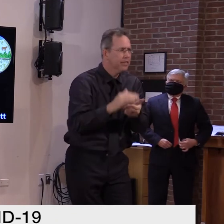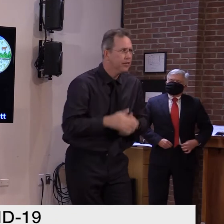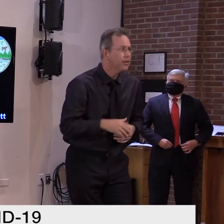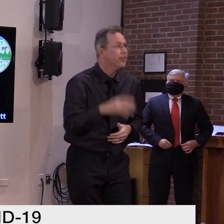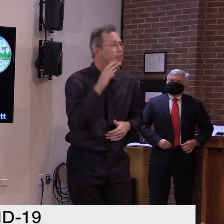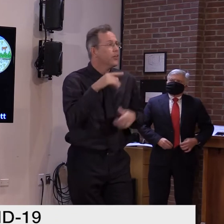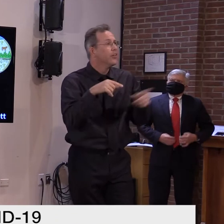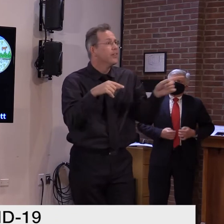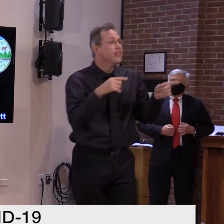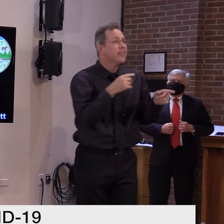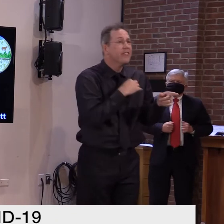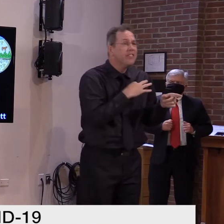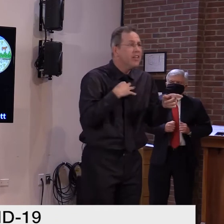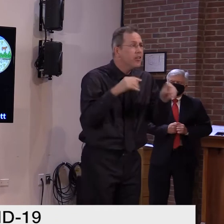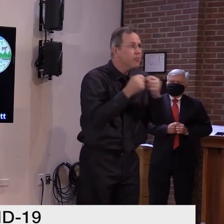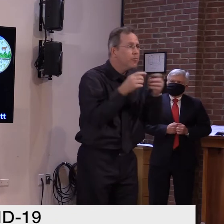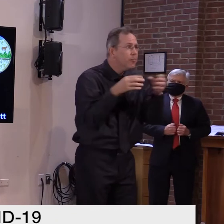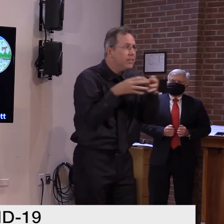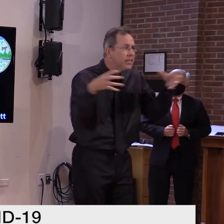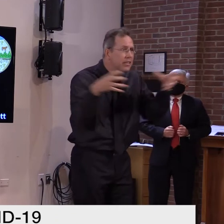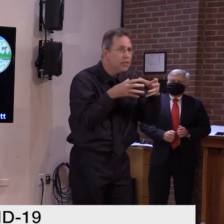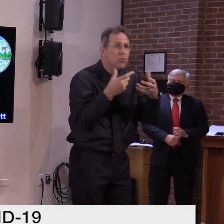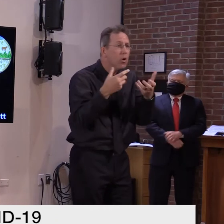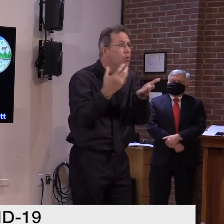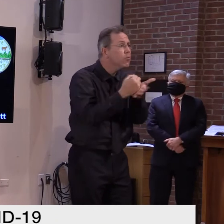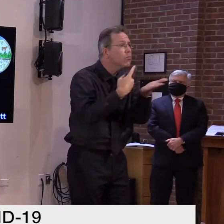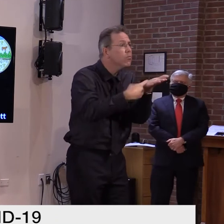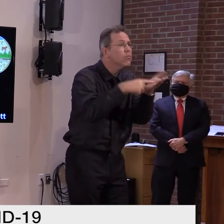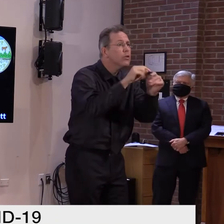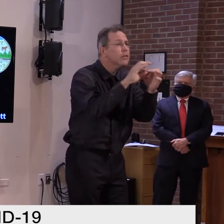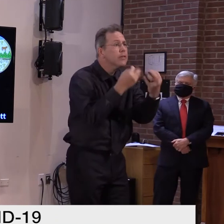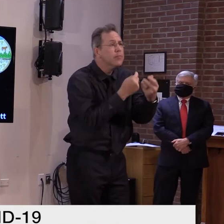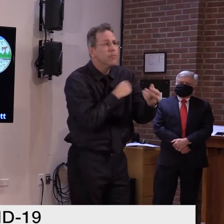that can be done by video conference should do so.